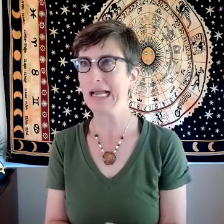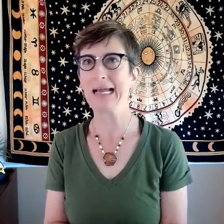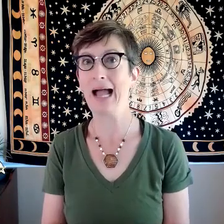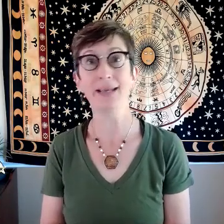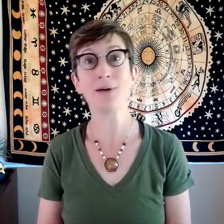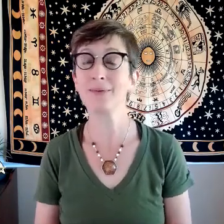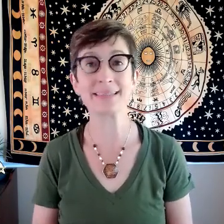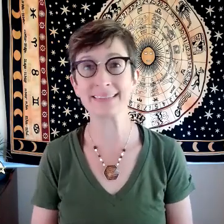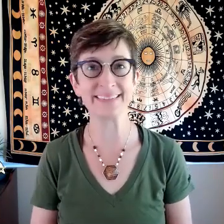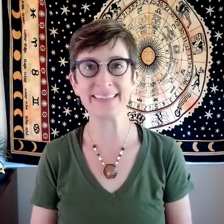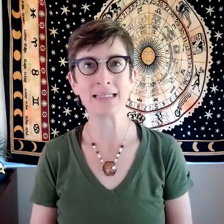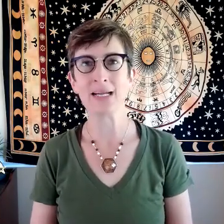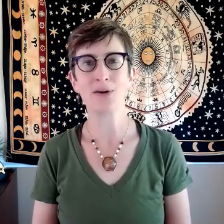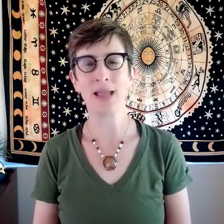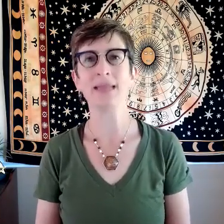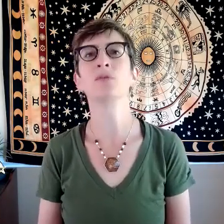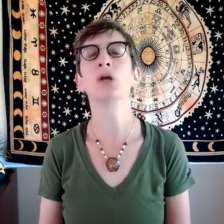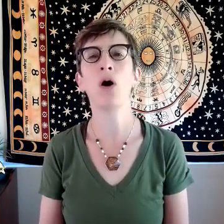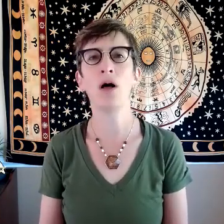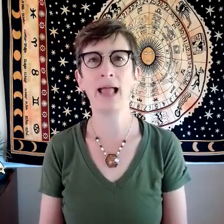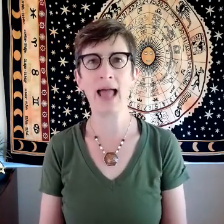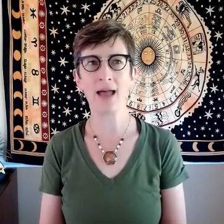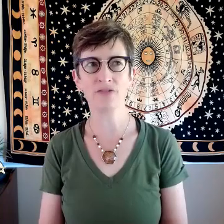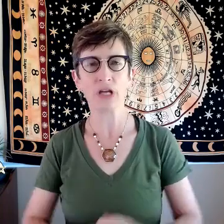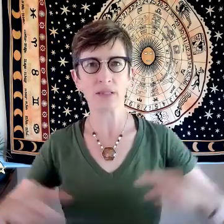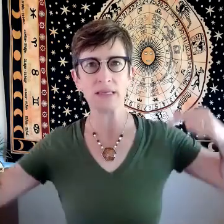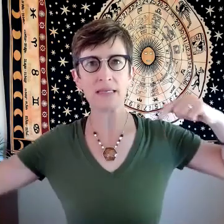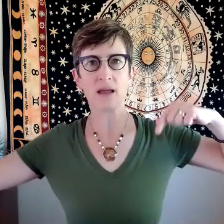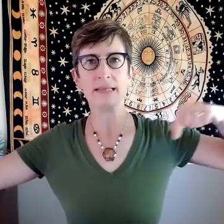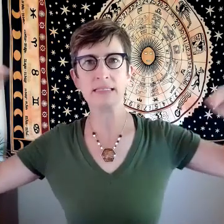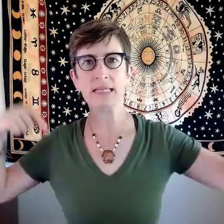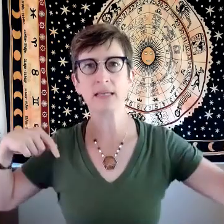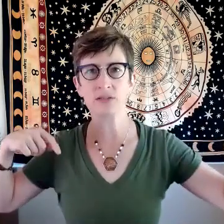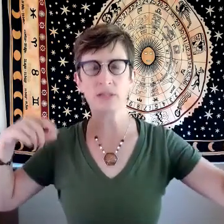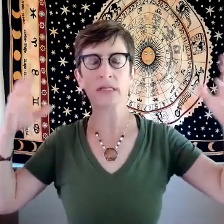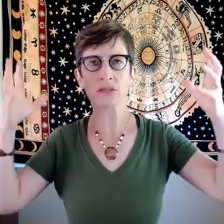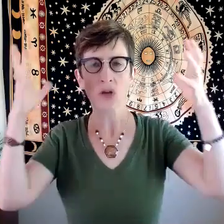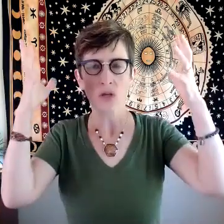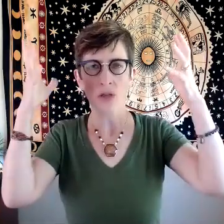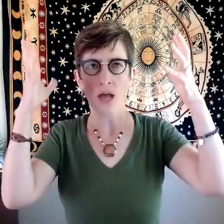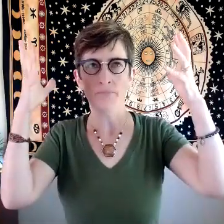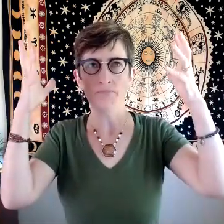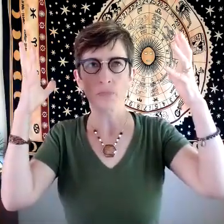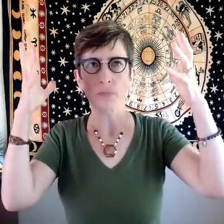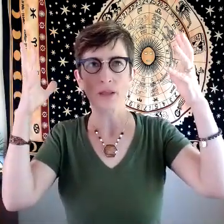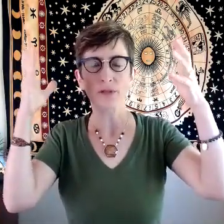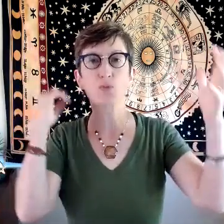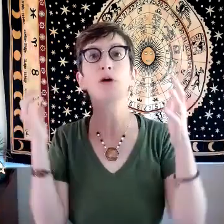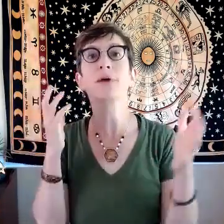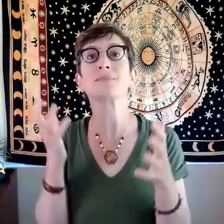i know i wasn't okay and then we all have these ideas and these um these programs